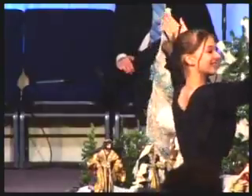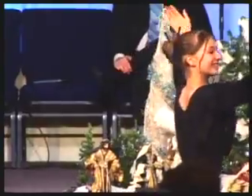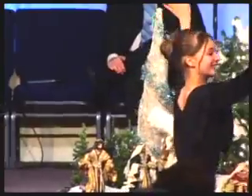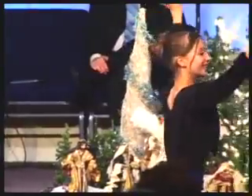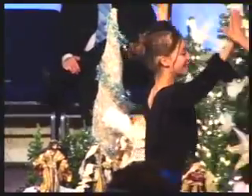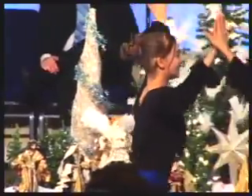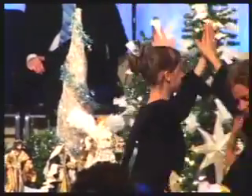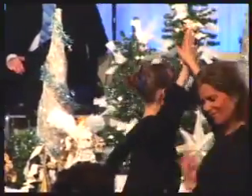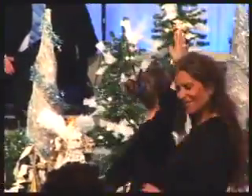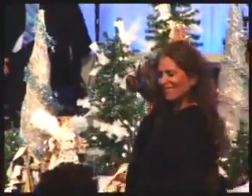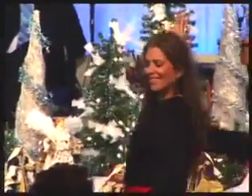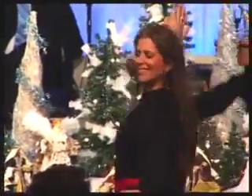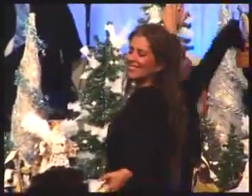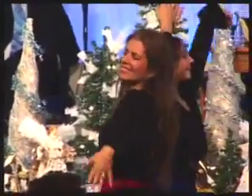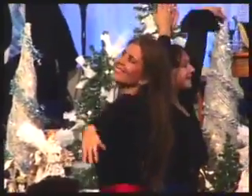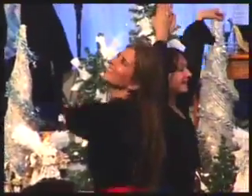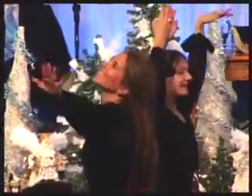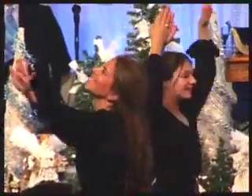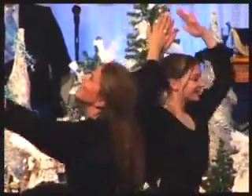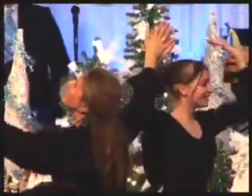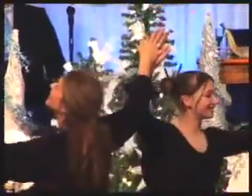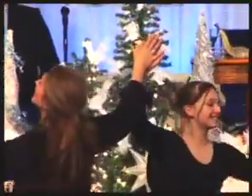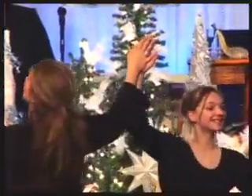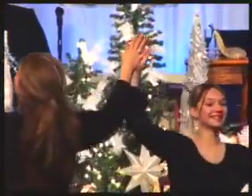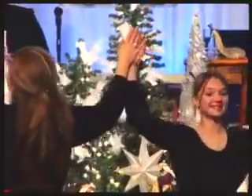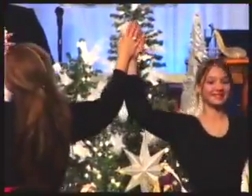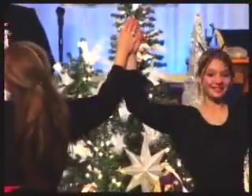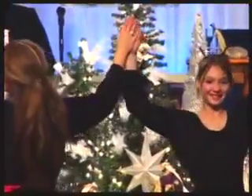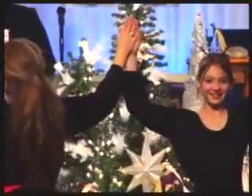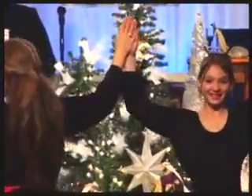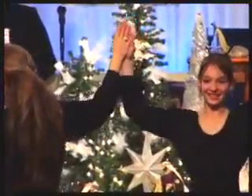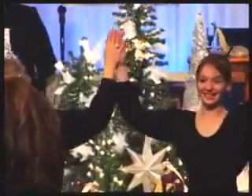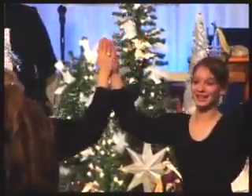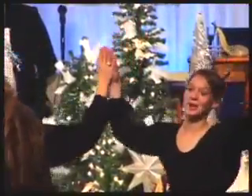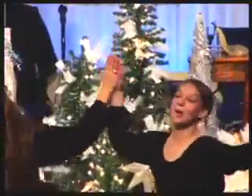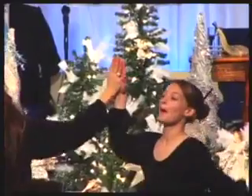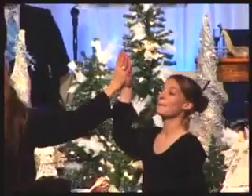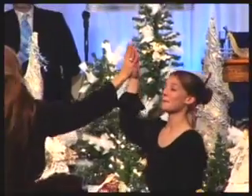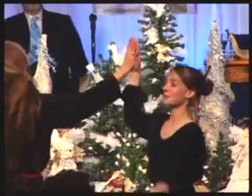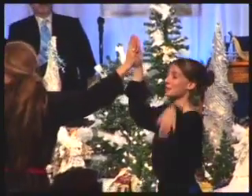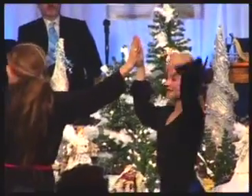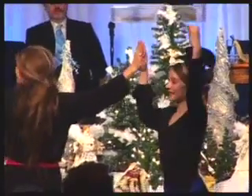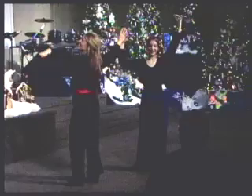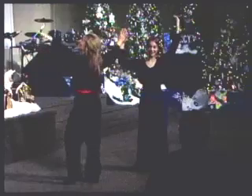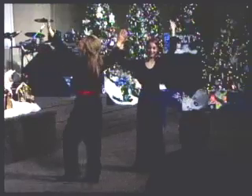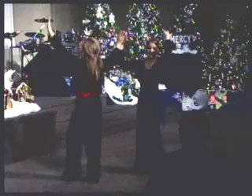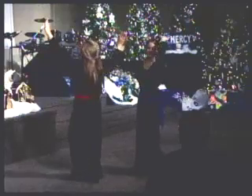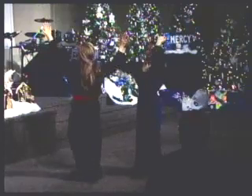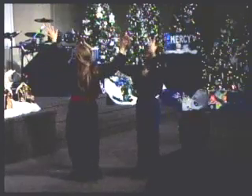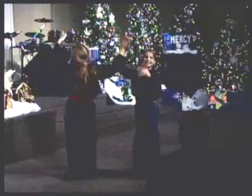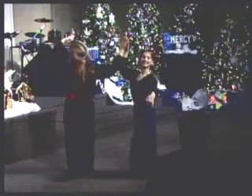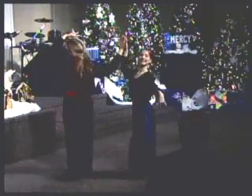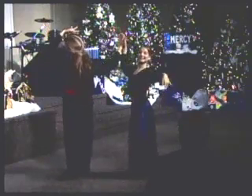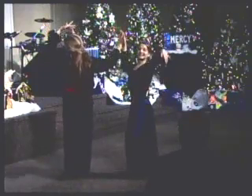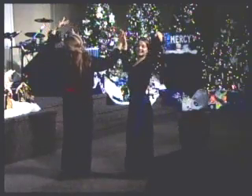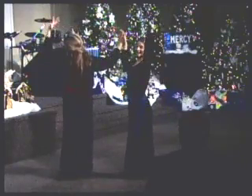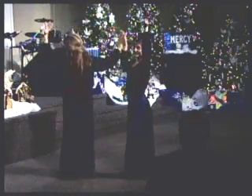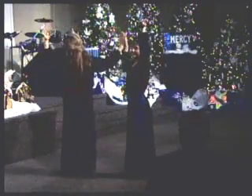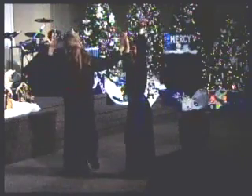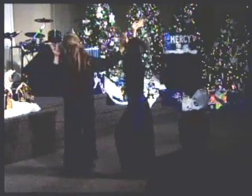The King of kings Who vuelves your name The King of